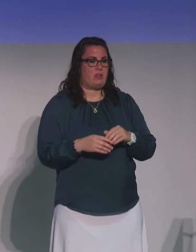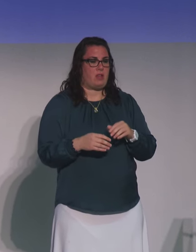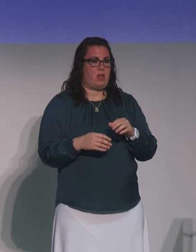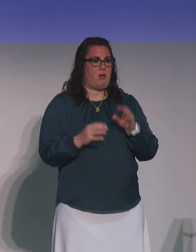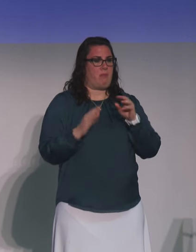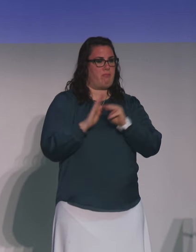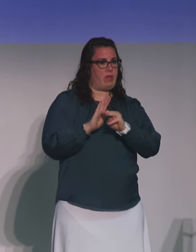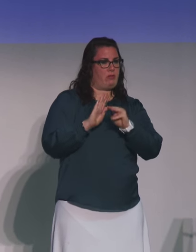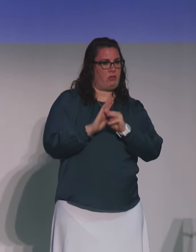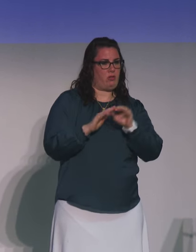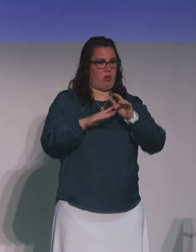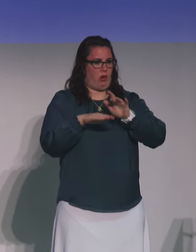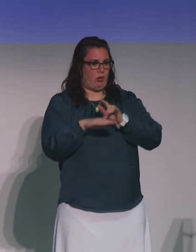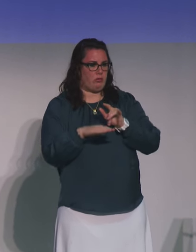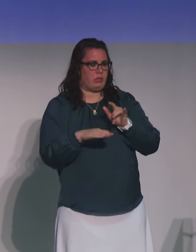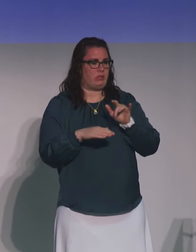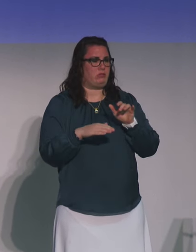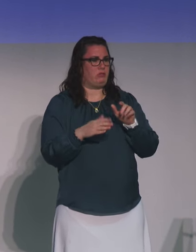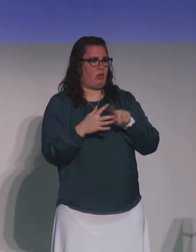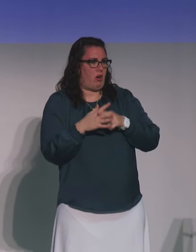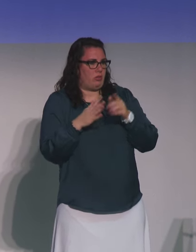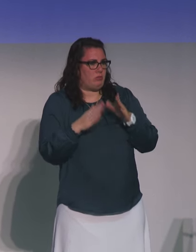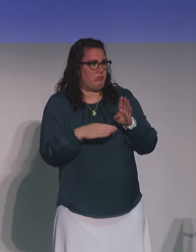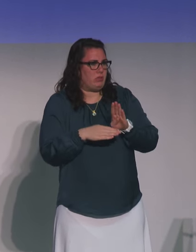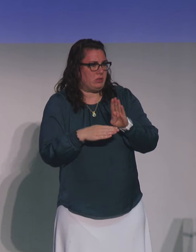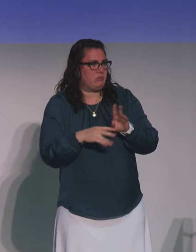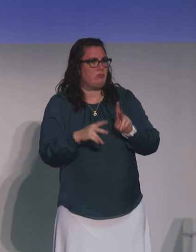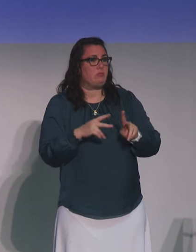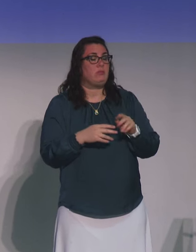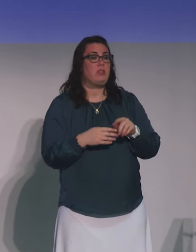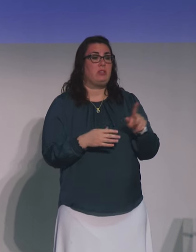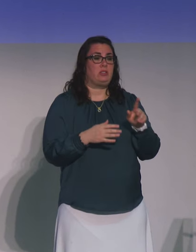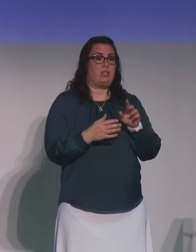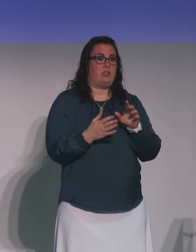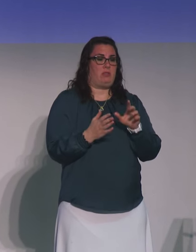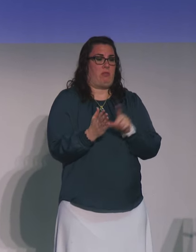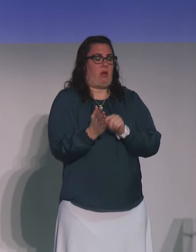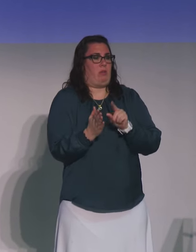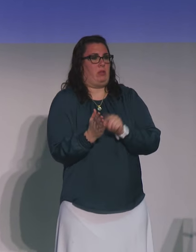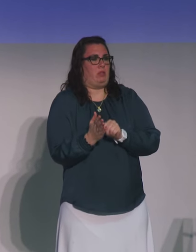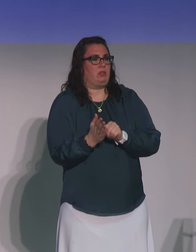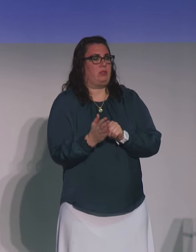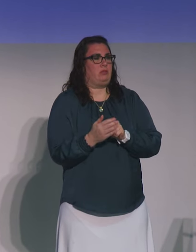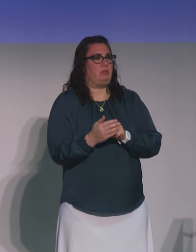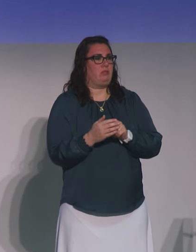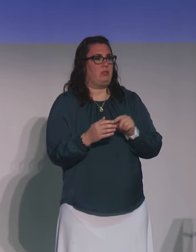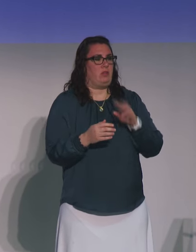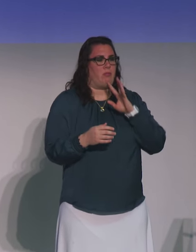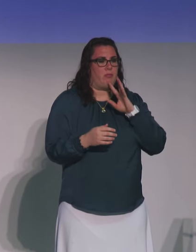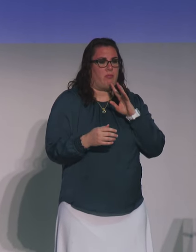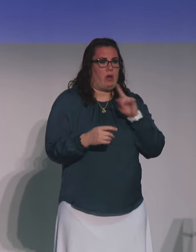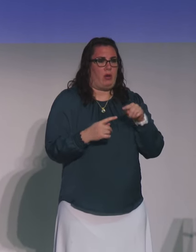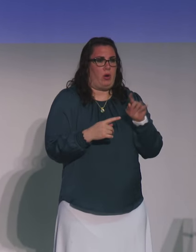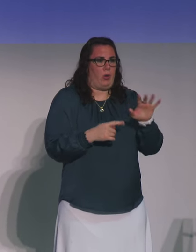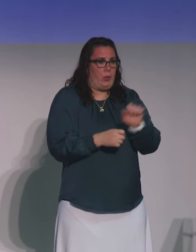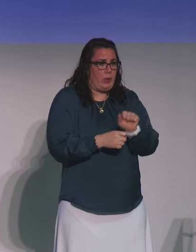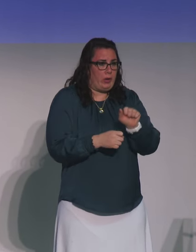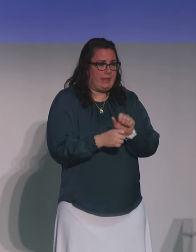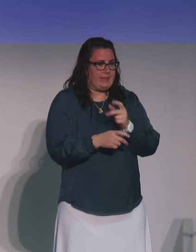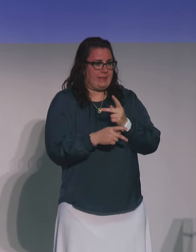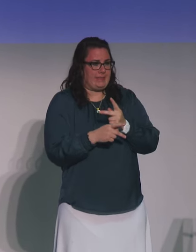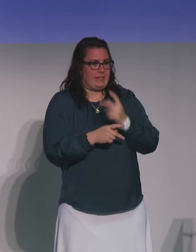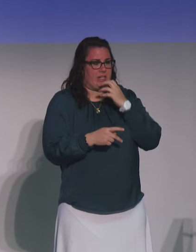entrepreneurs. Additionally, she has published and spoken extensively about her work in caring for